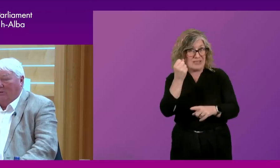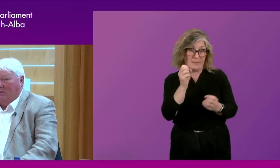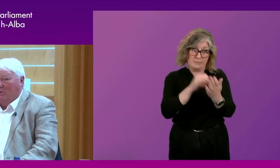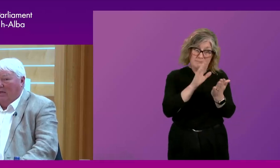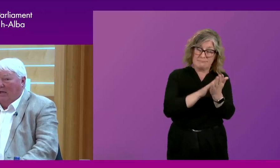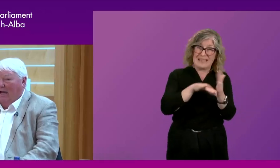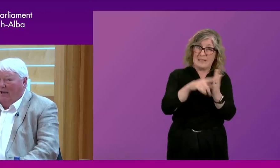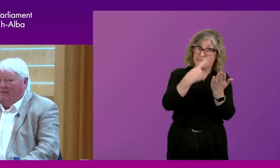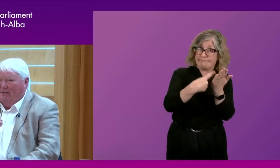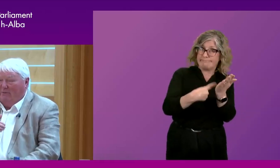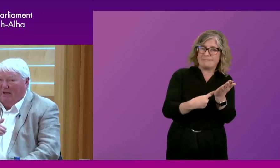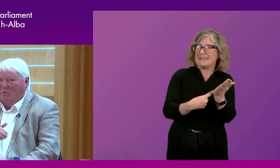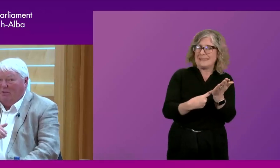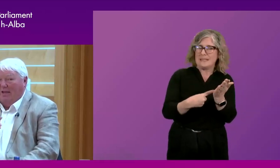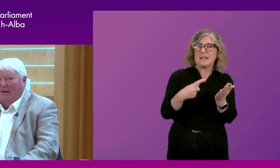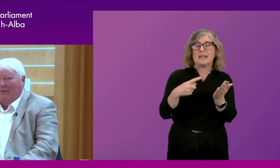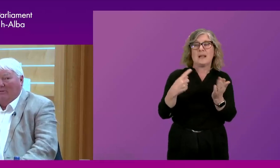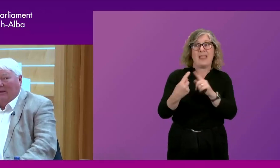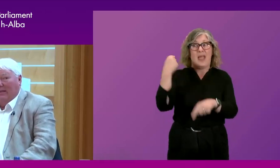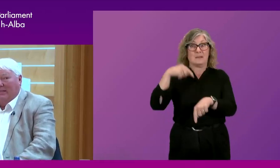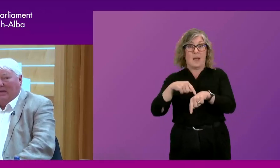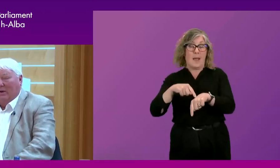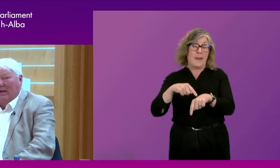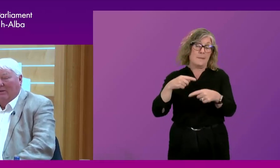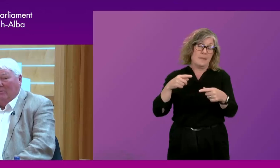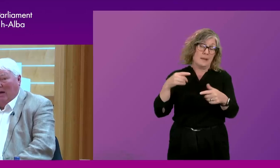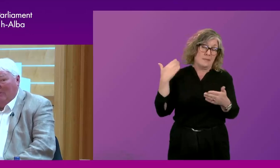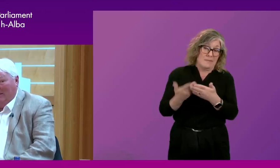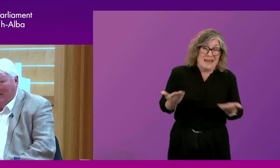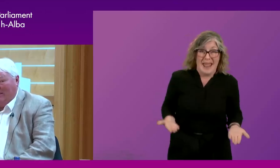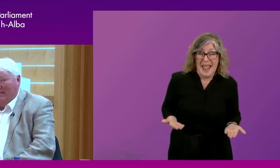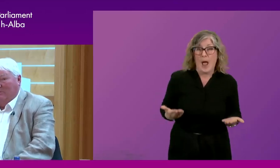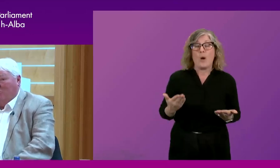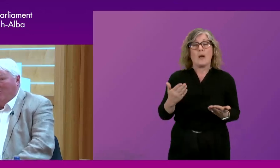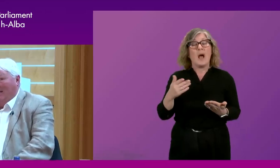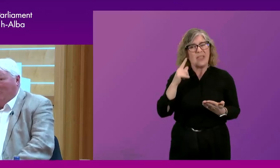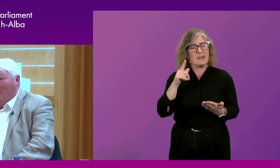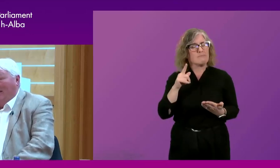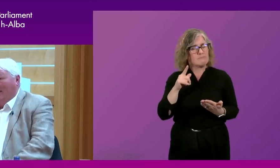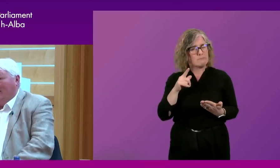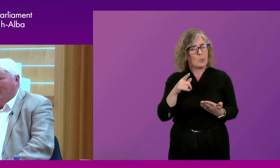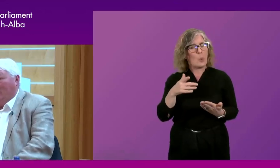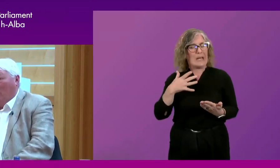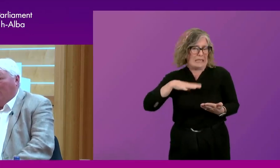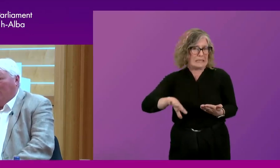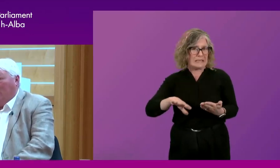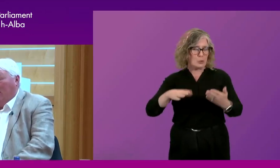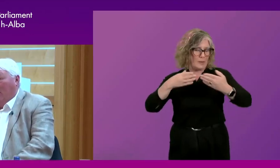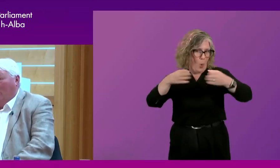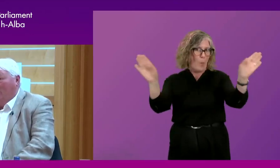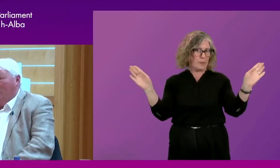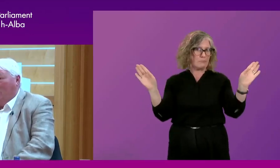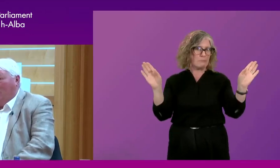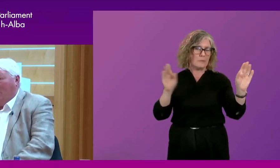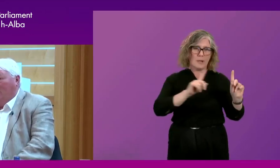or, or pursued. And I think the feeling was then. And I think the feeling is now that the parliament does need to be really, really does need to be open to